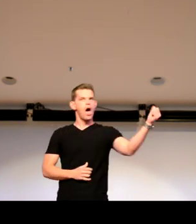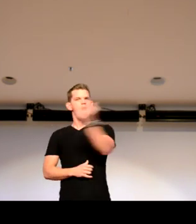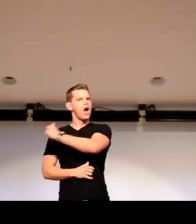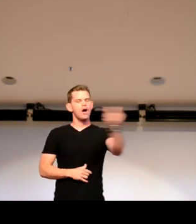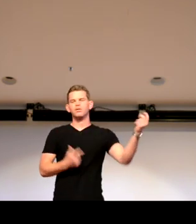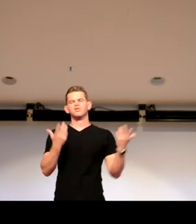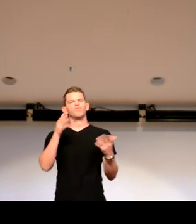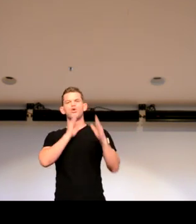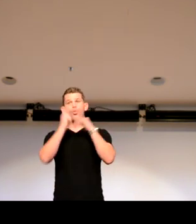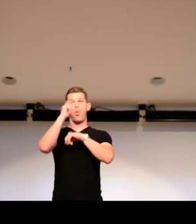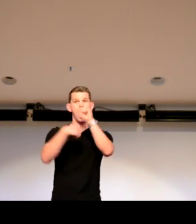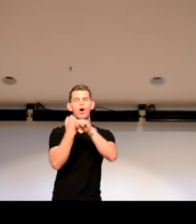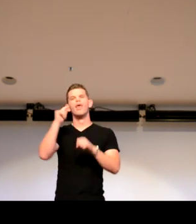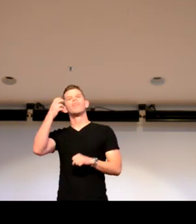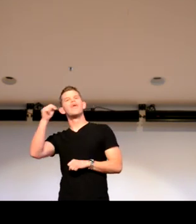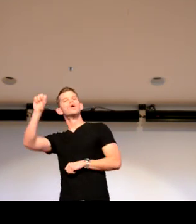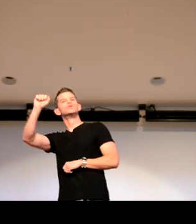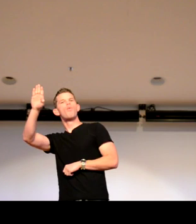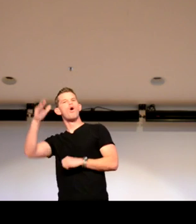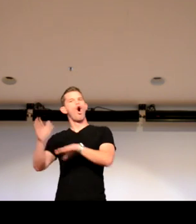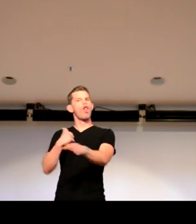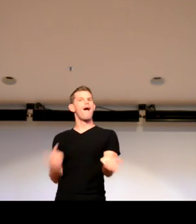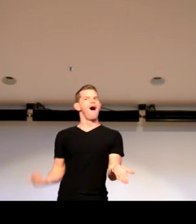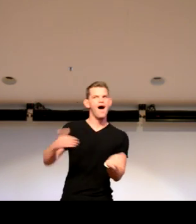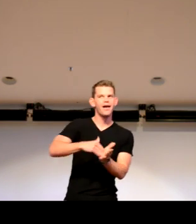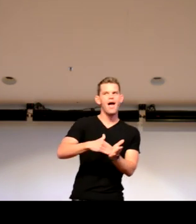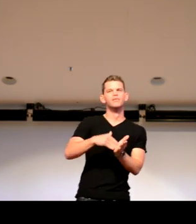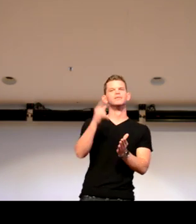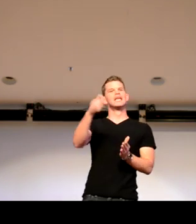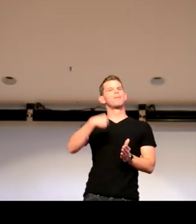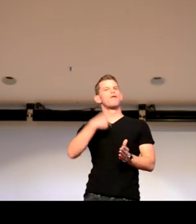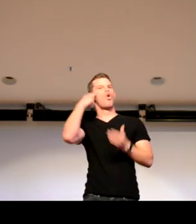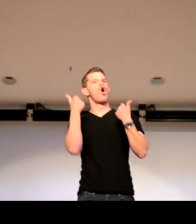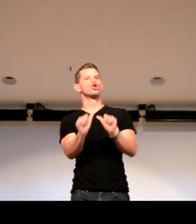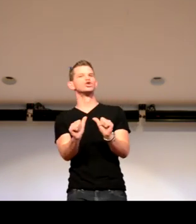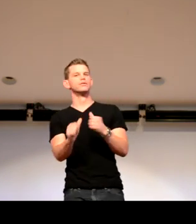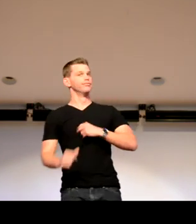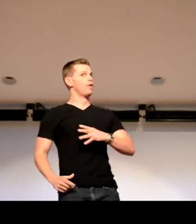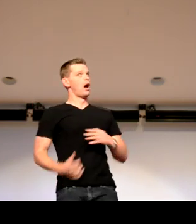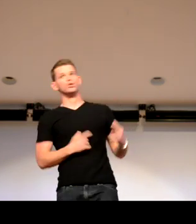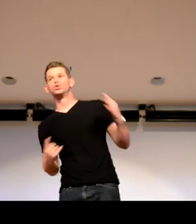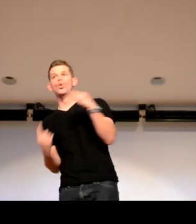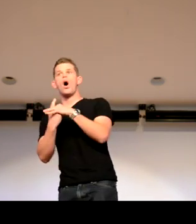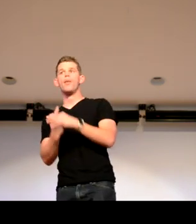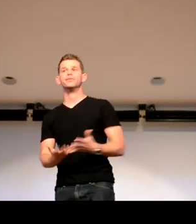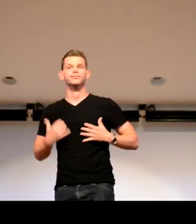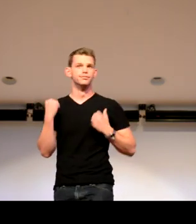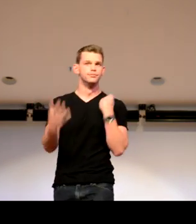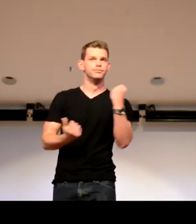wake up and go back and forth, you know, to and from work. And then they switched at birth, called me again for an audition, and I said, okay. So I showed